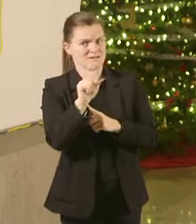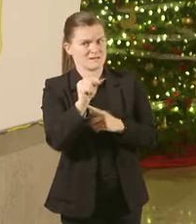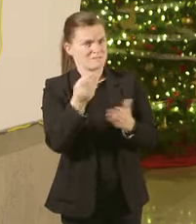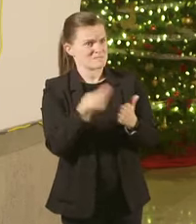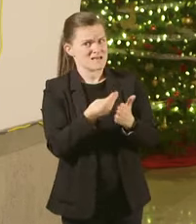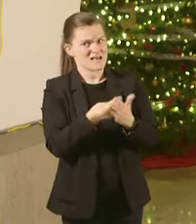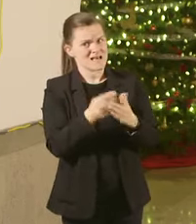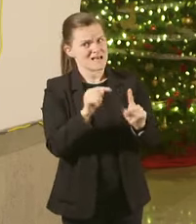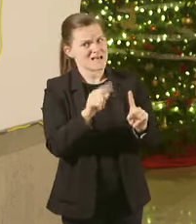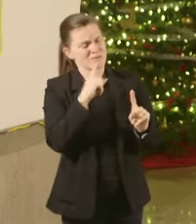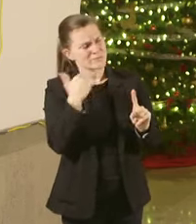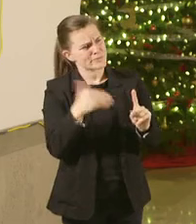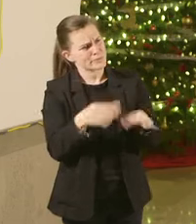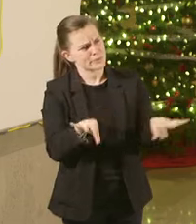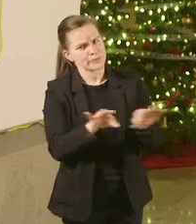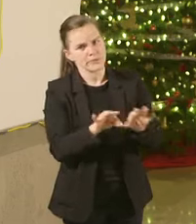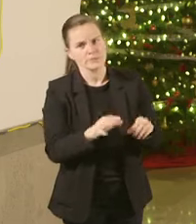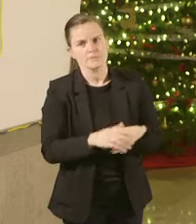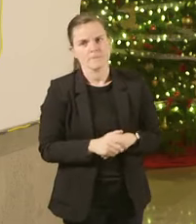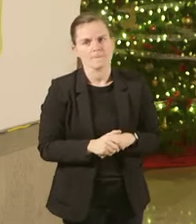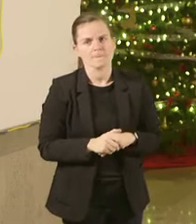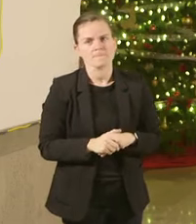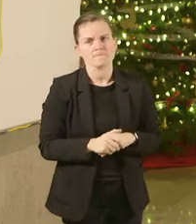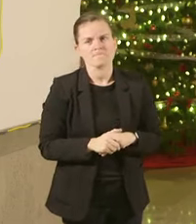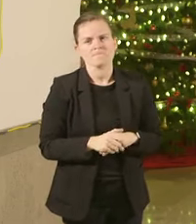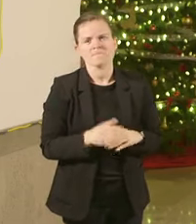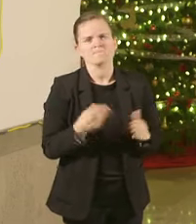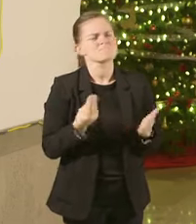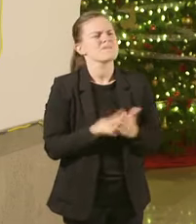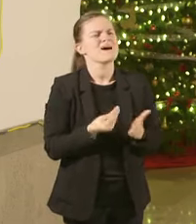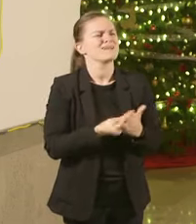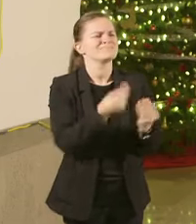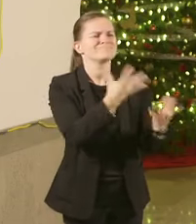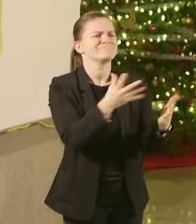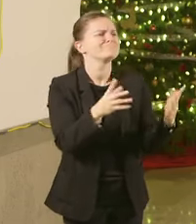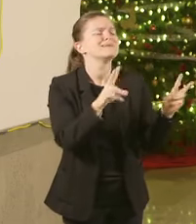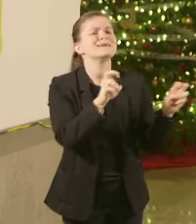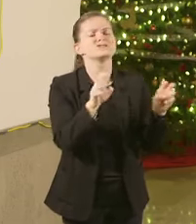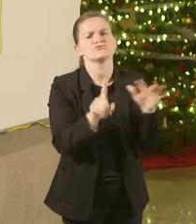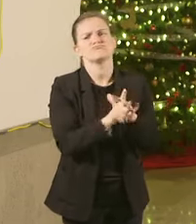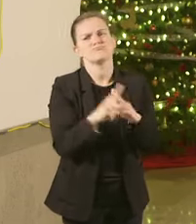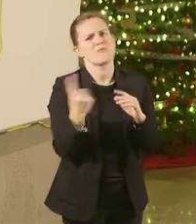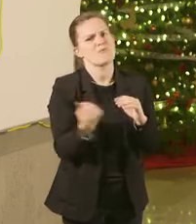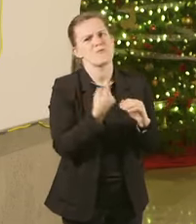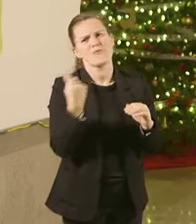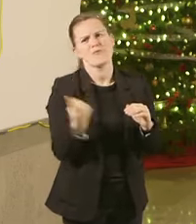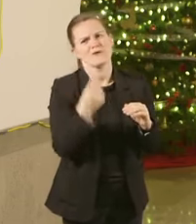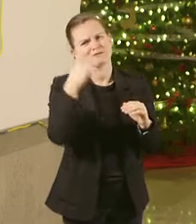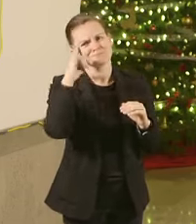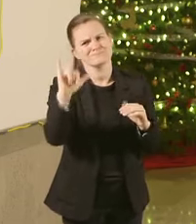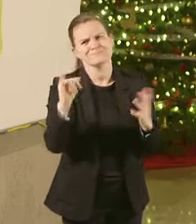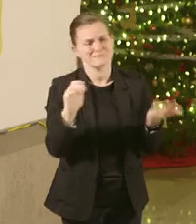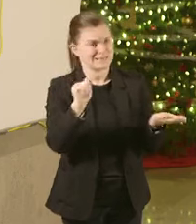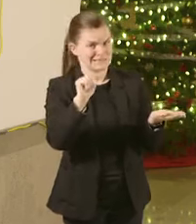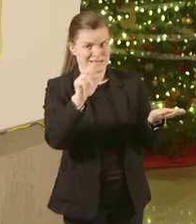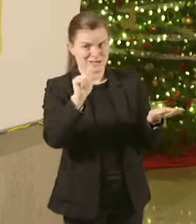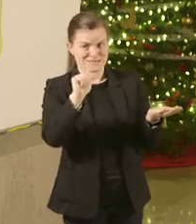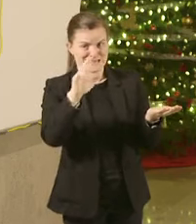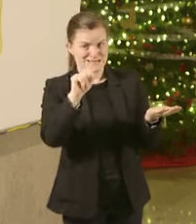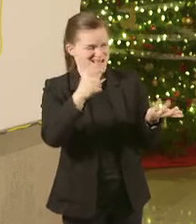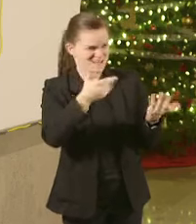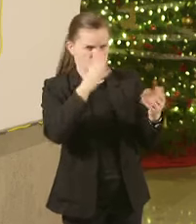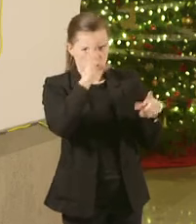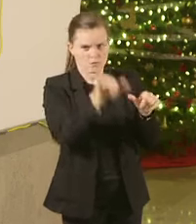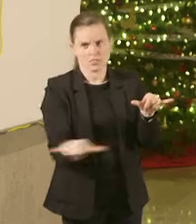funding is always an issue when we talk about that When we talk about CARES Act funding But I think you also got to remember whatever the